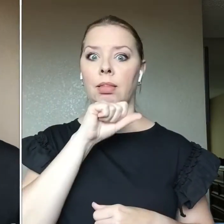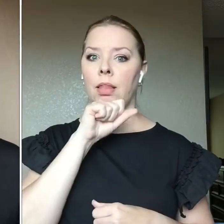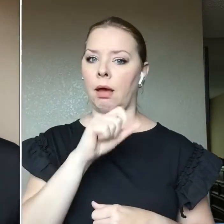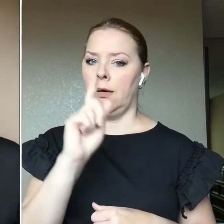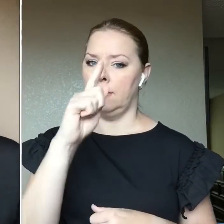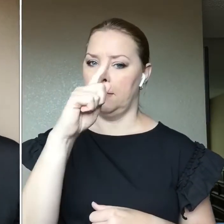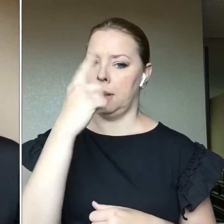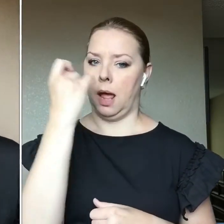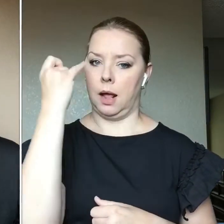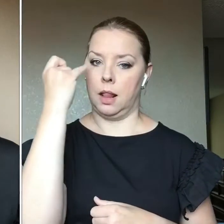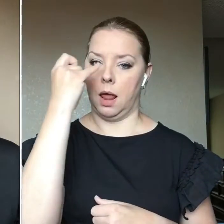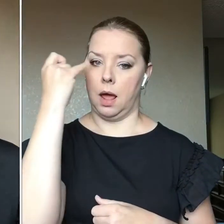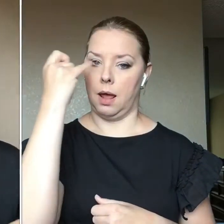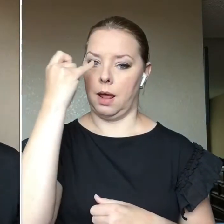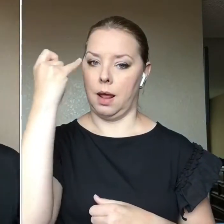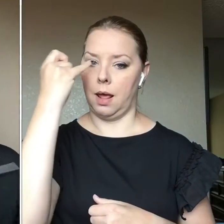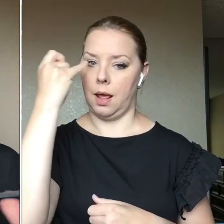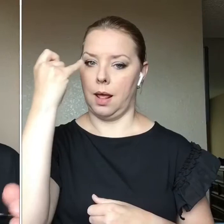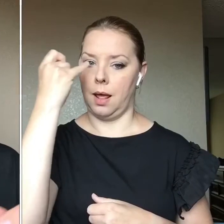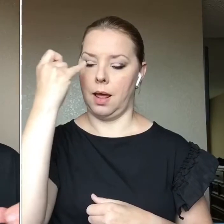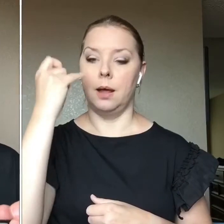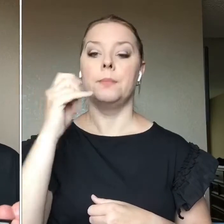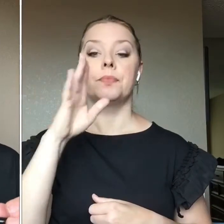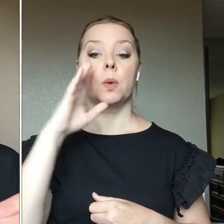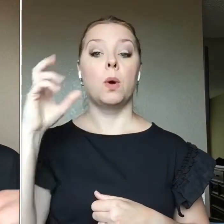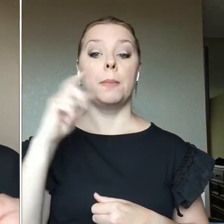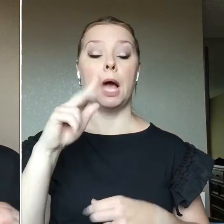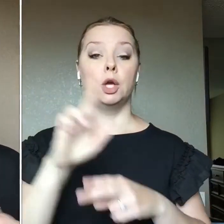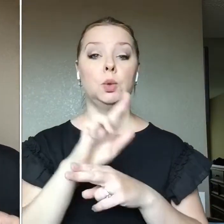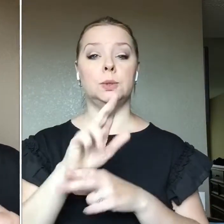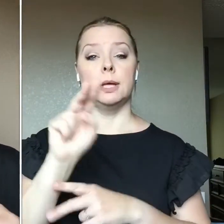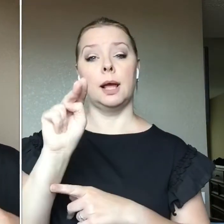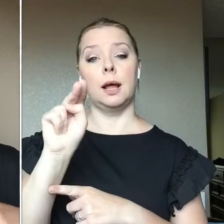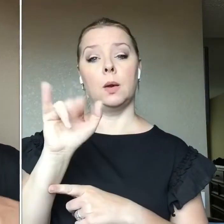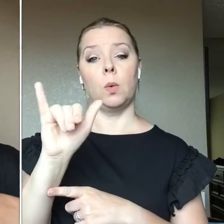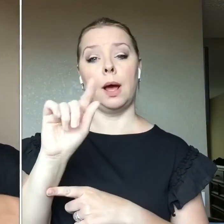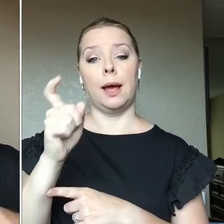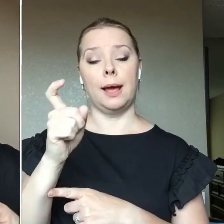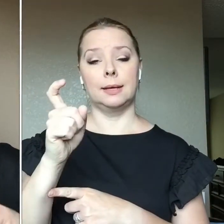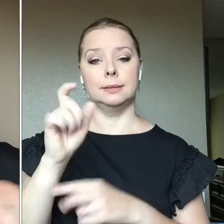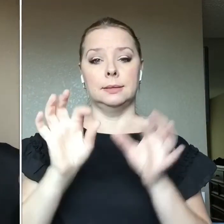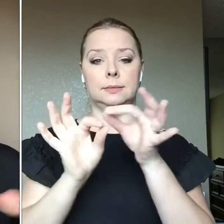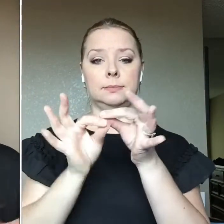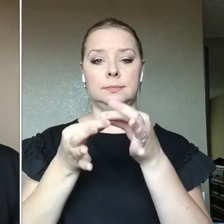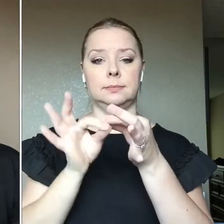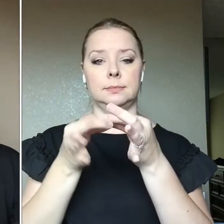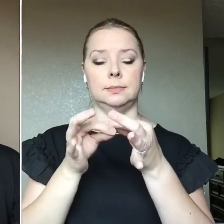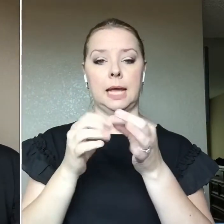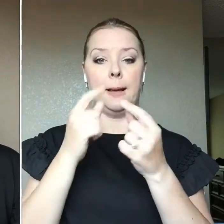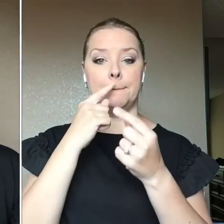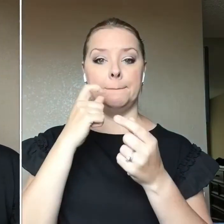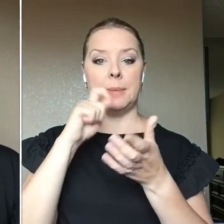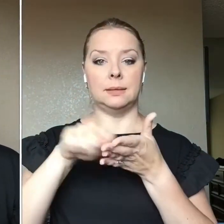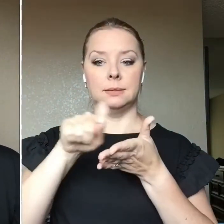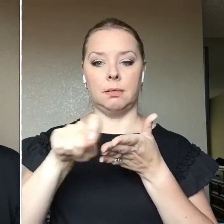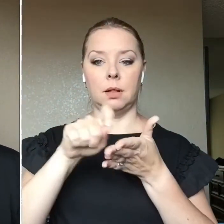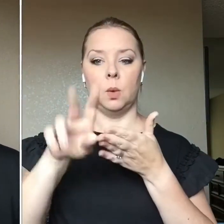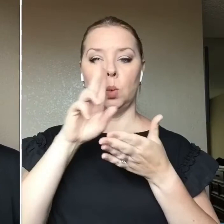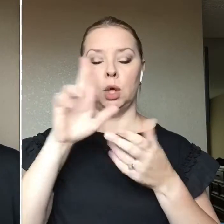I'm going to be going back in with my NYX Retractable, and I'm going to use this. It's my personal one.